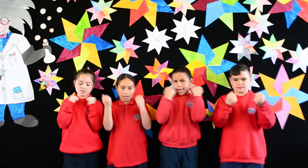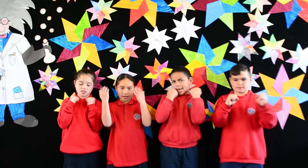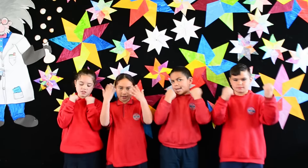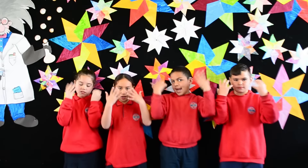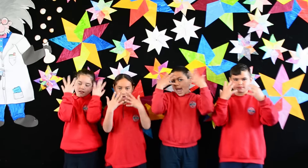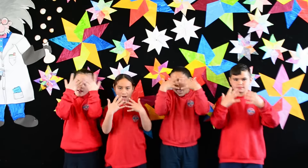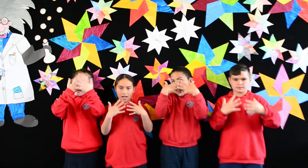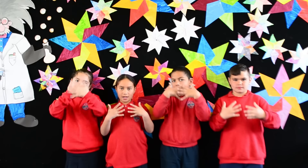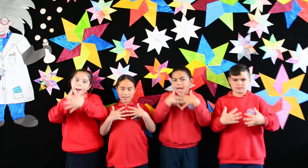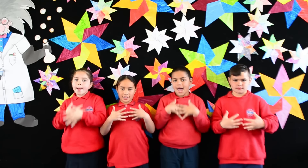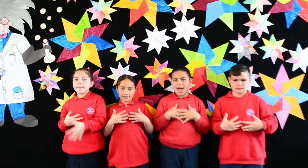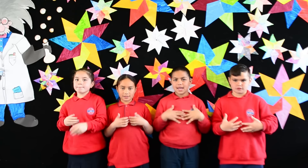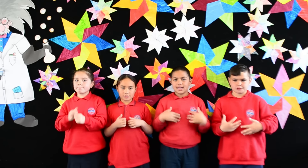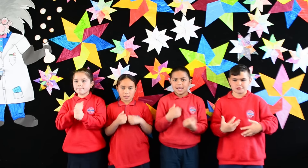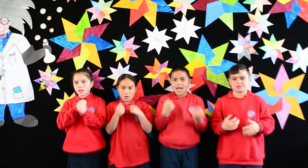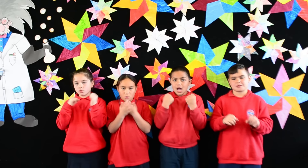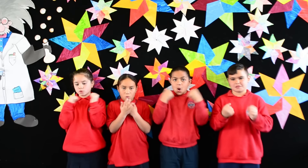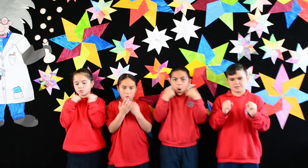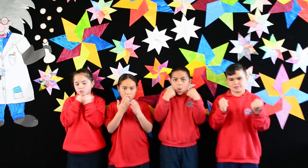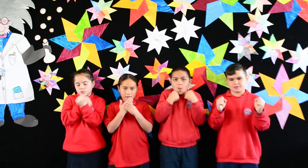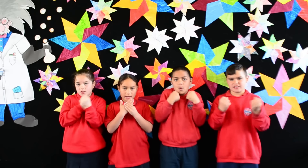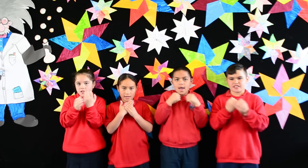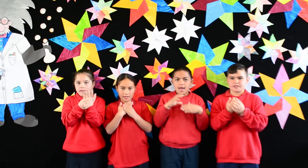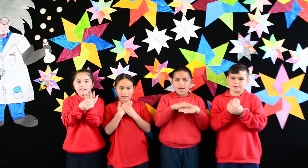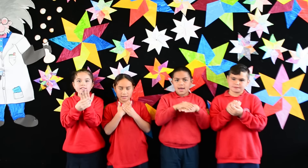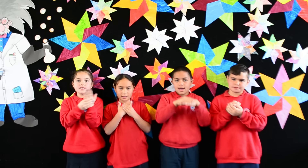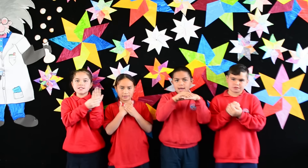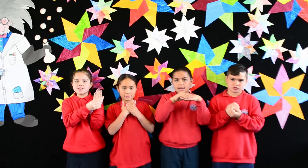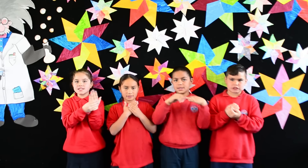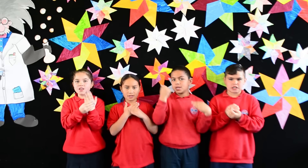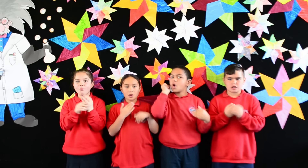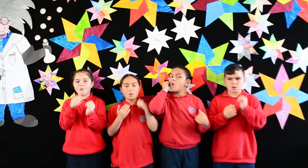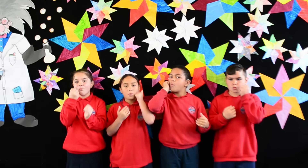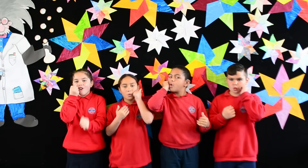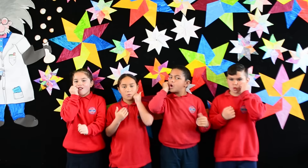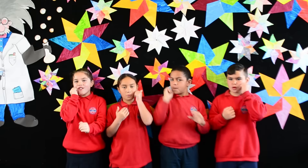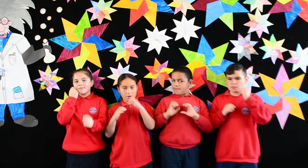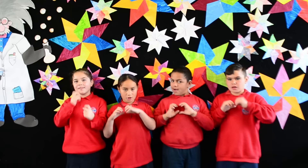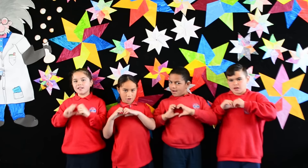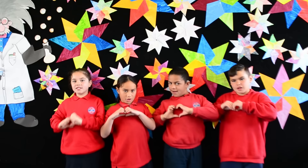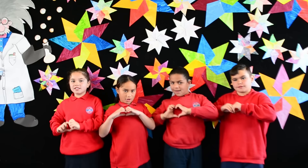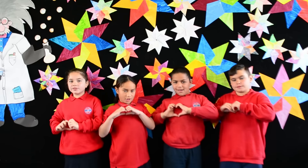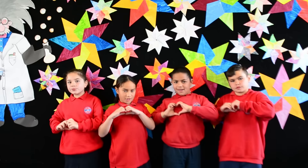bitter nights Cold hands, warm heart